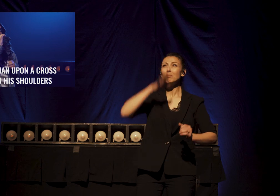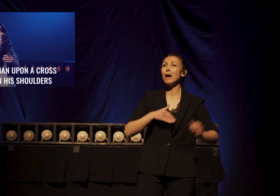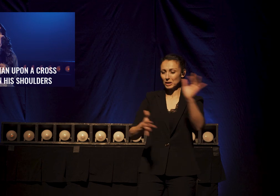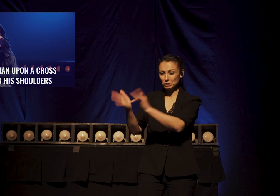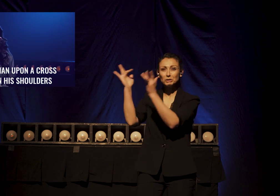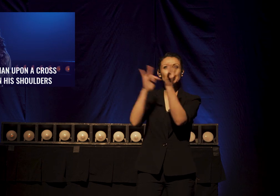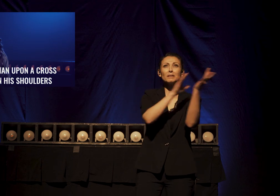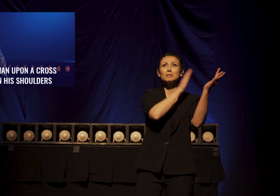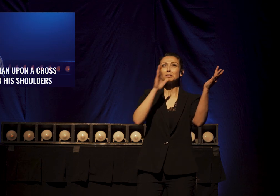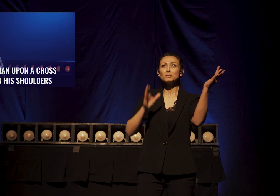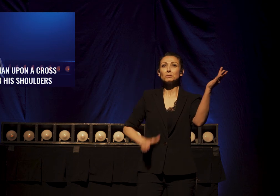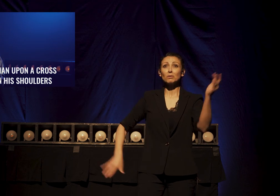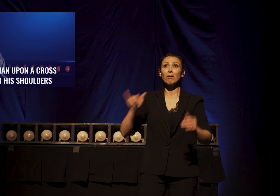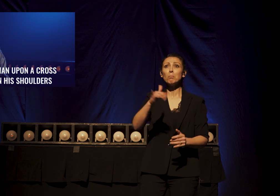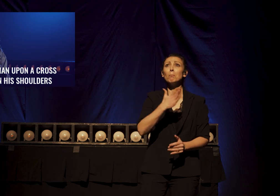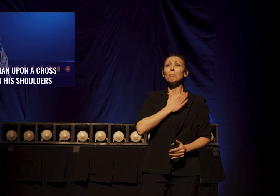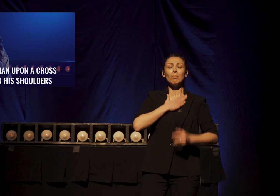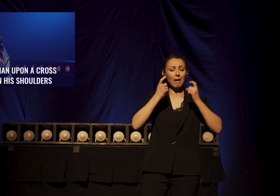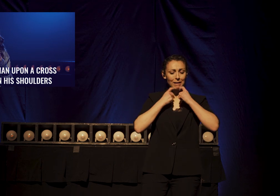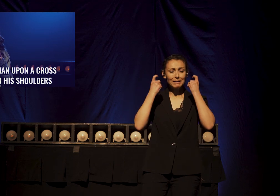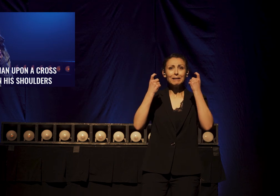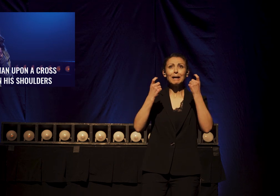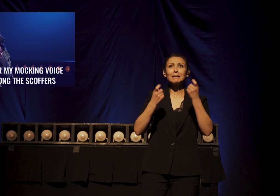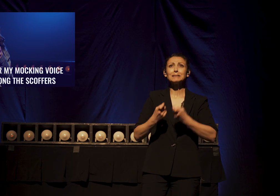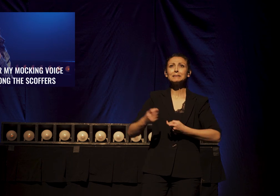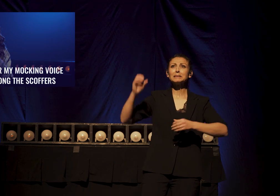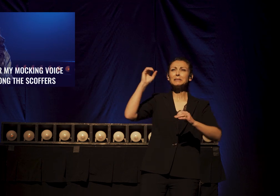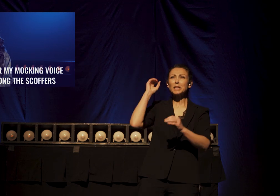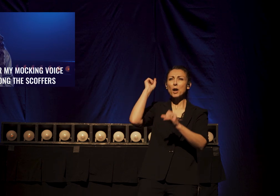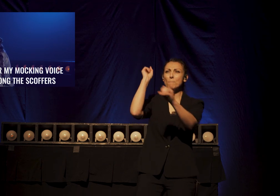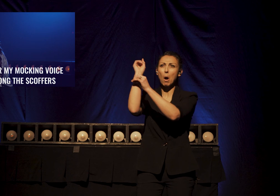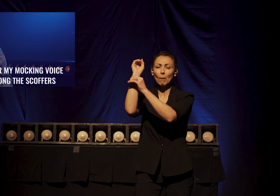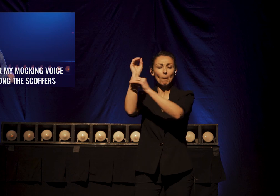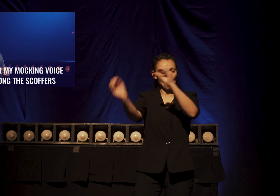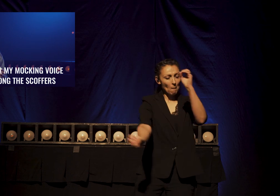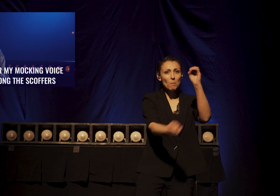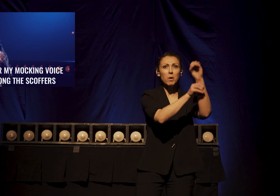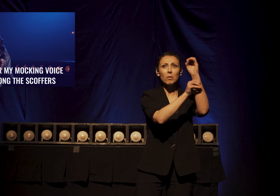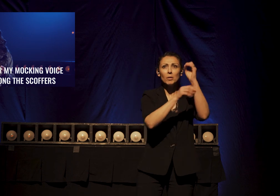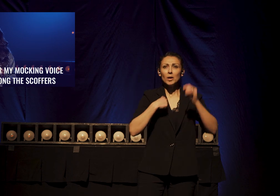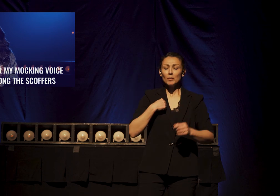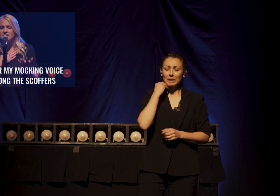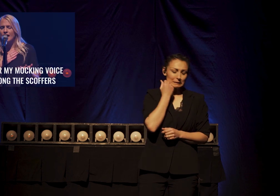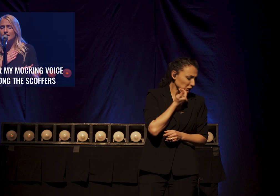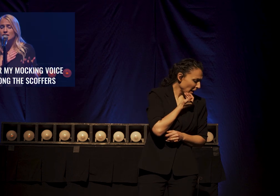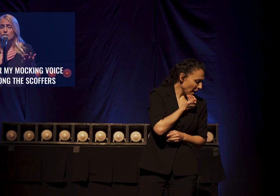upon His shoulder, ashamed I hear